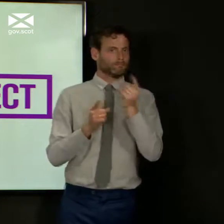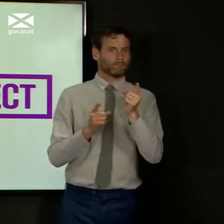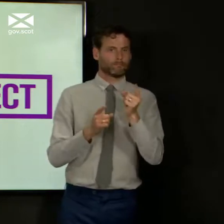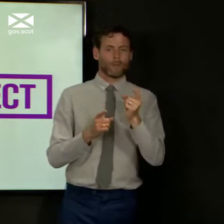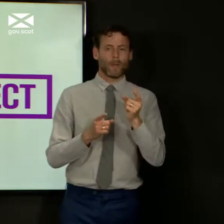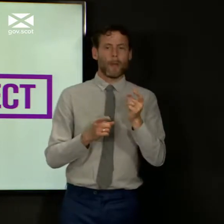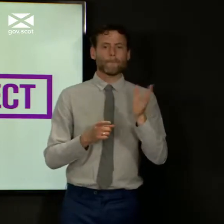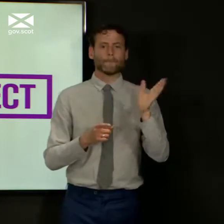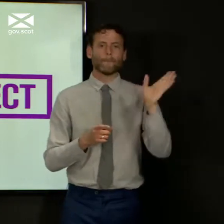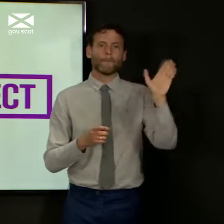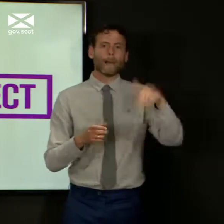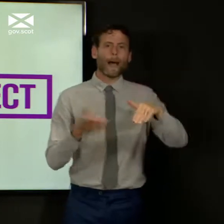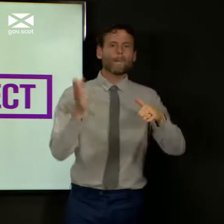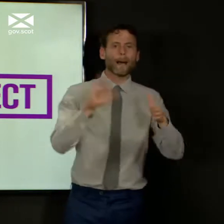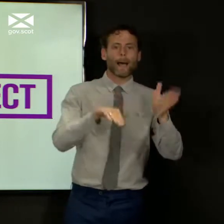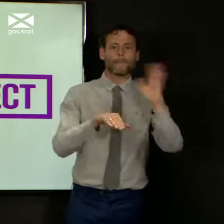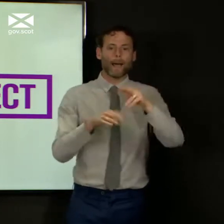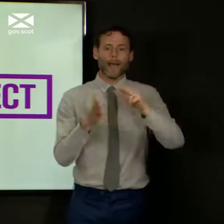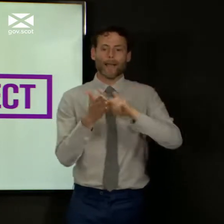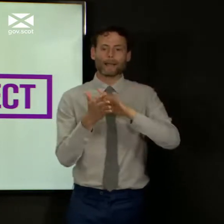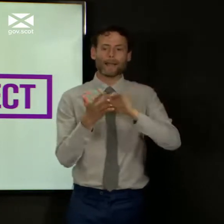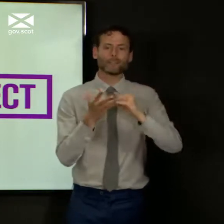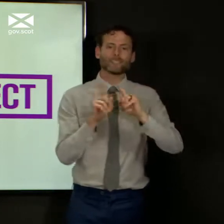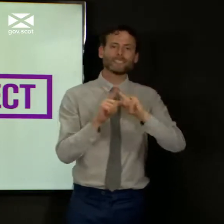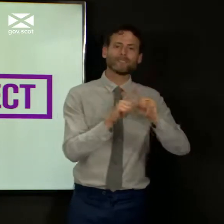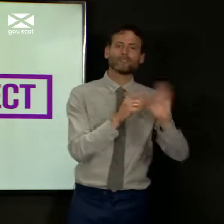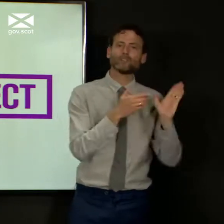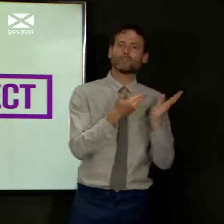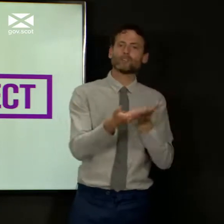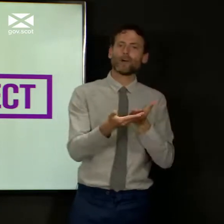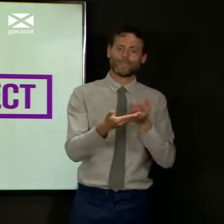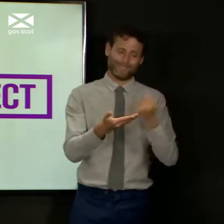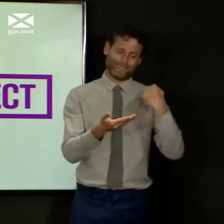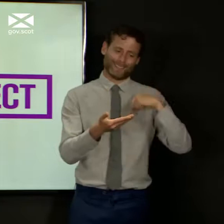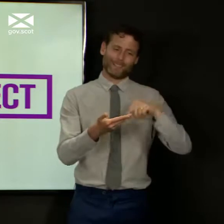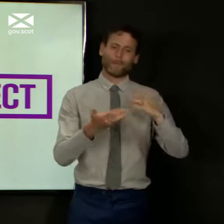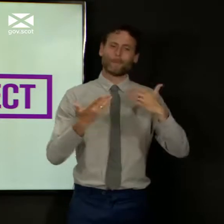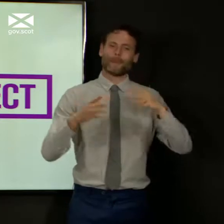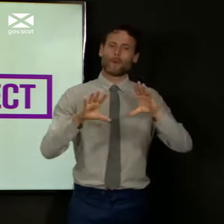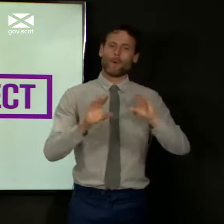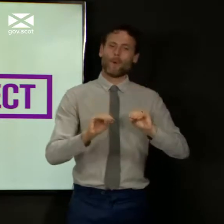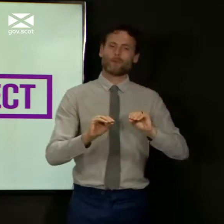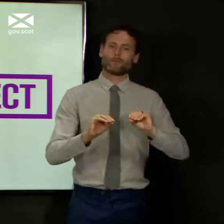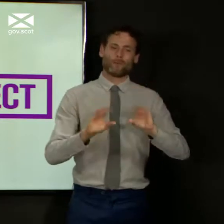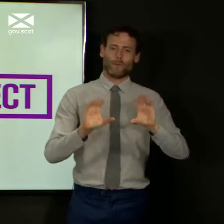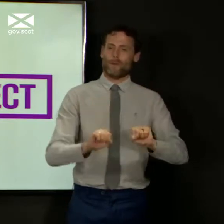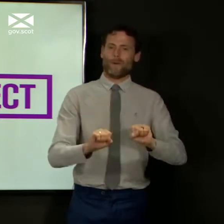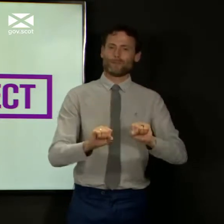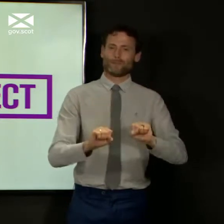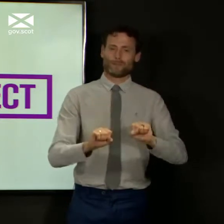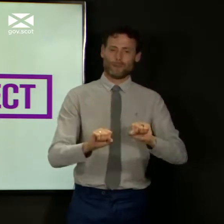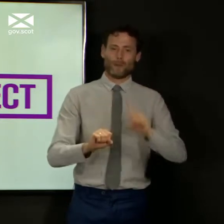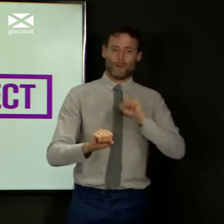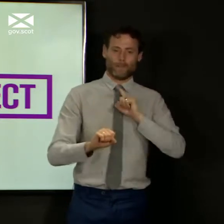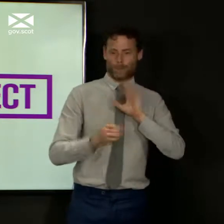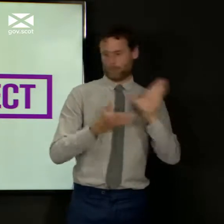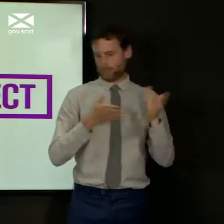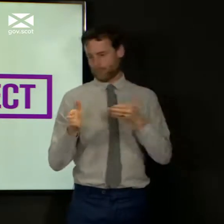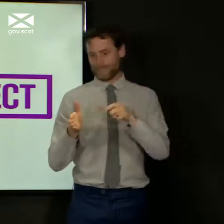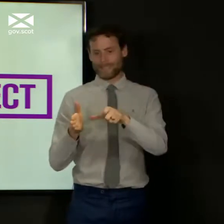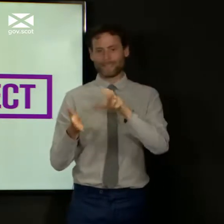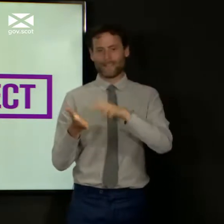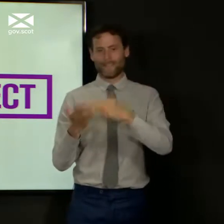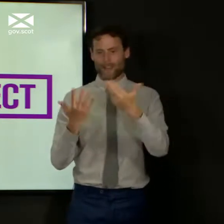restarting those areas of the NHS that have been paused in order to scale up for the challenge of the